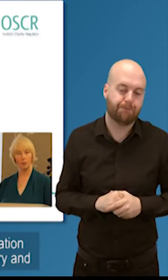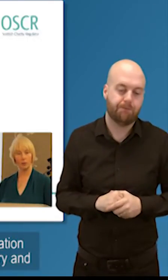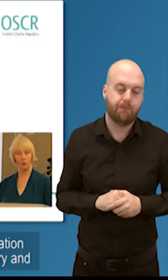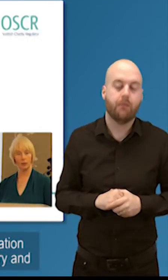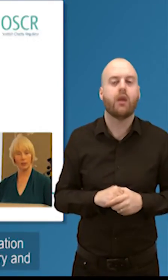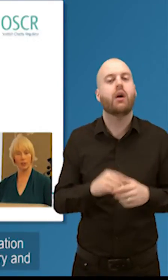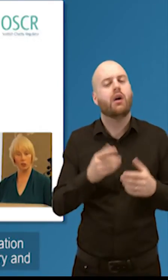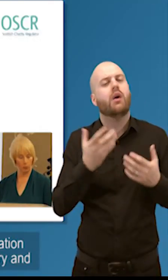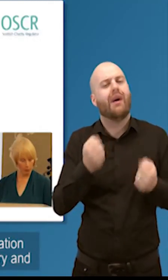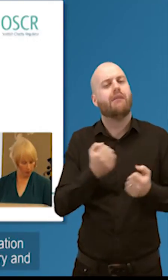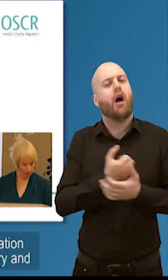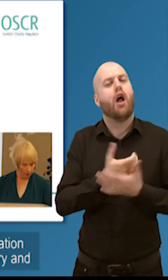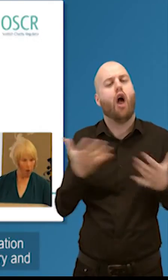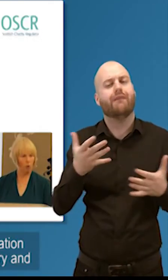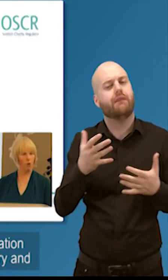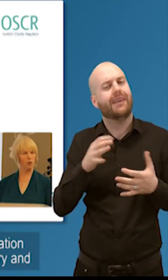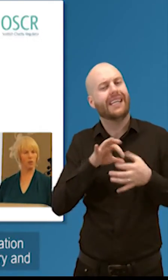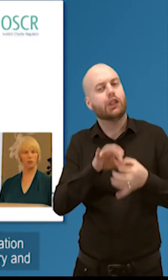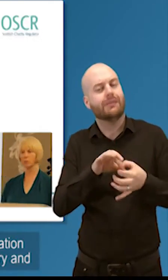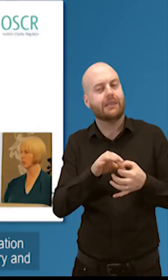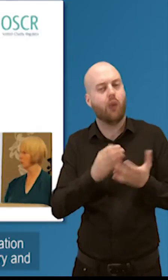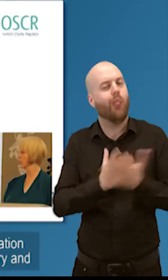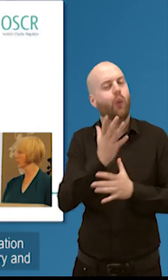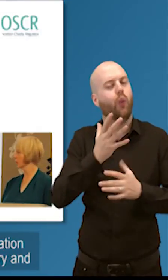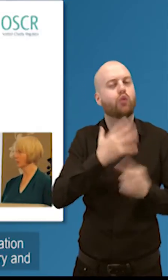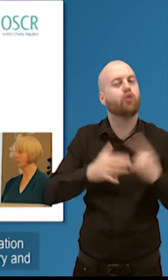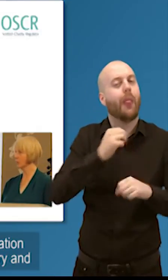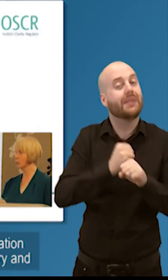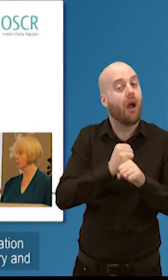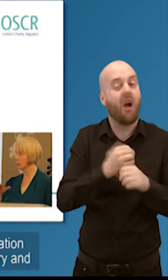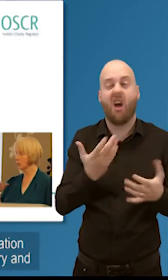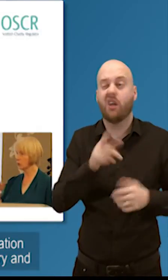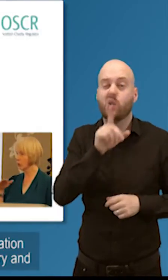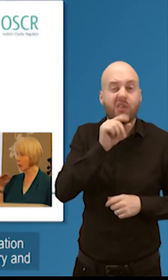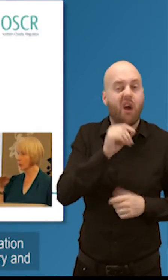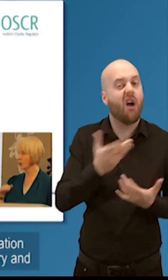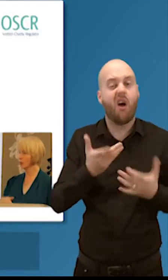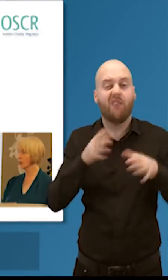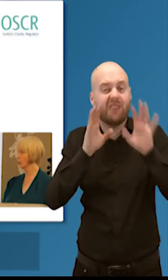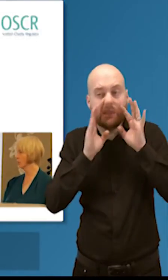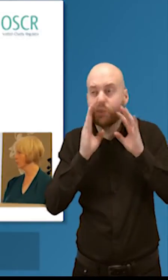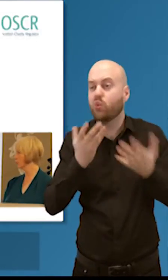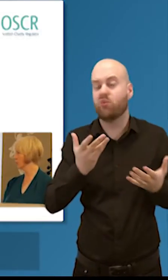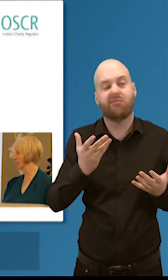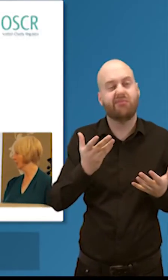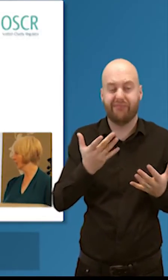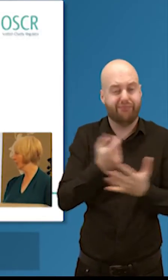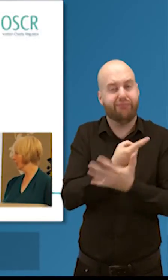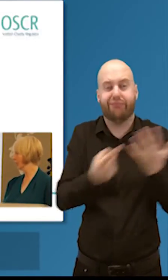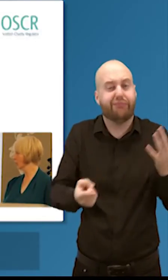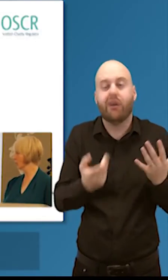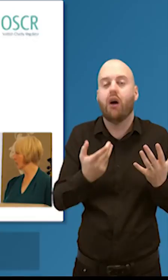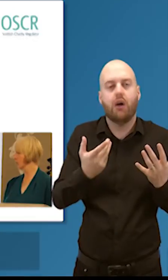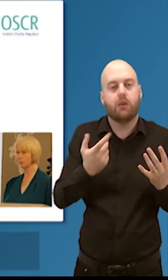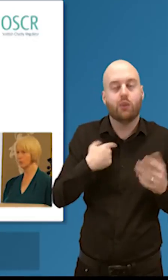first came to the organization that people said oh oscar in some ways you're you do you try and keep yourselves a little bit below the radar